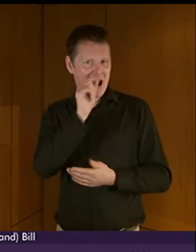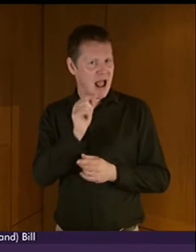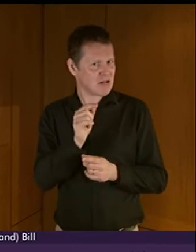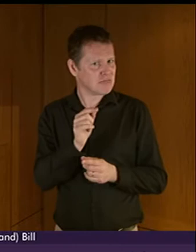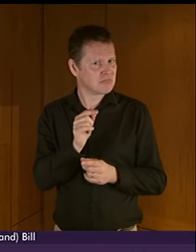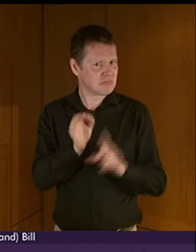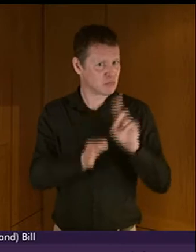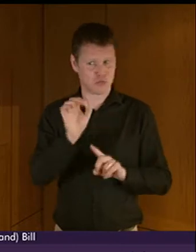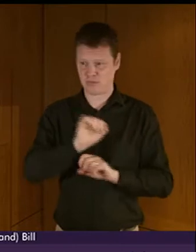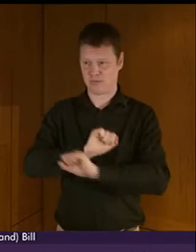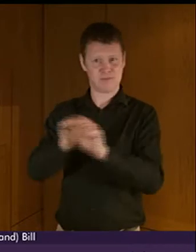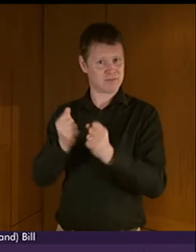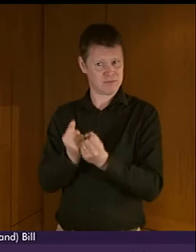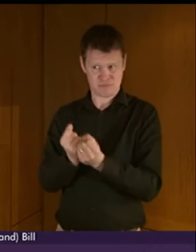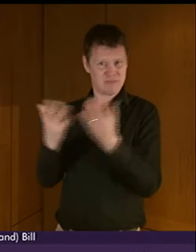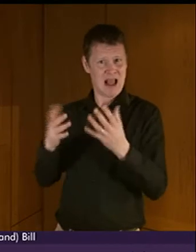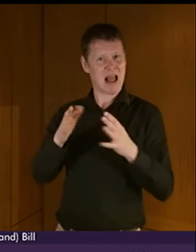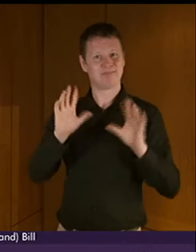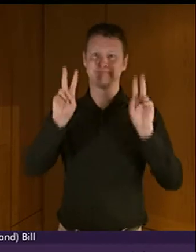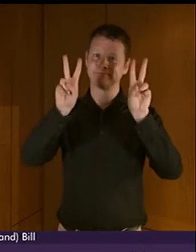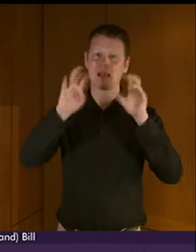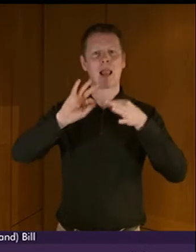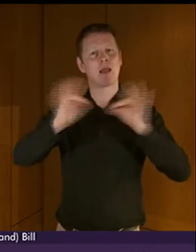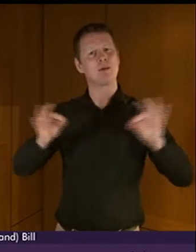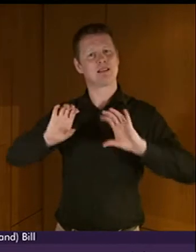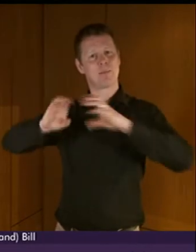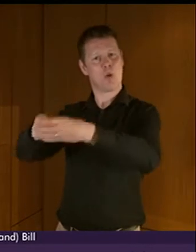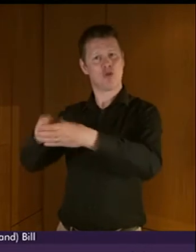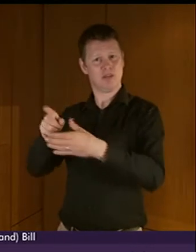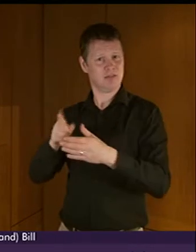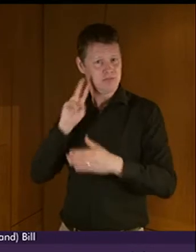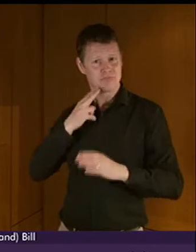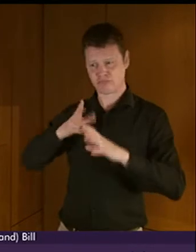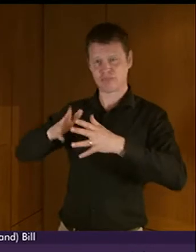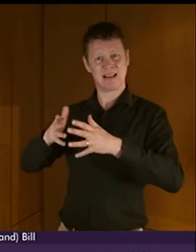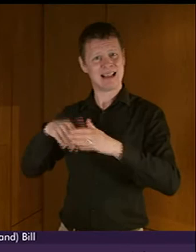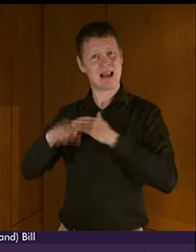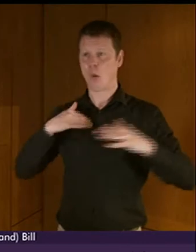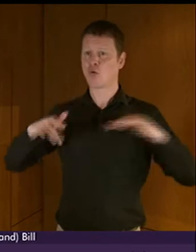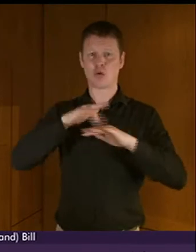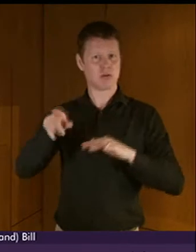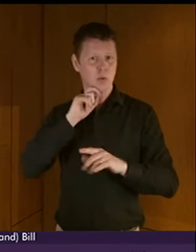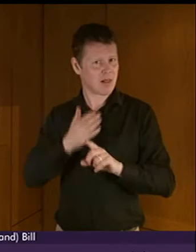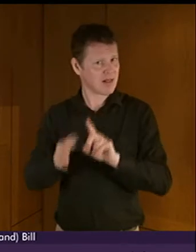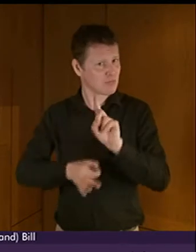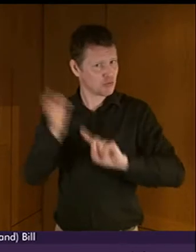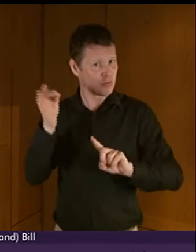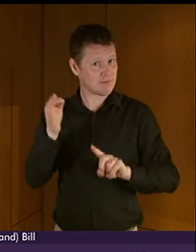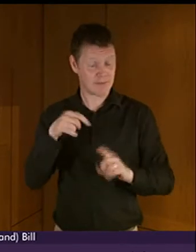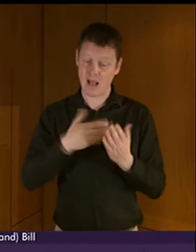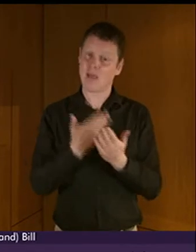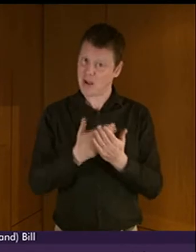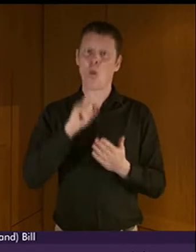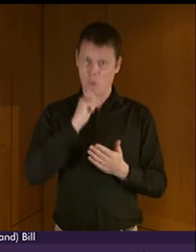life for a significant linguistic minority in our society. I believe this bill not only helps to promote awareness